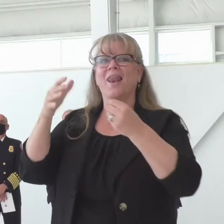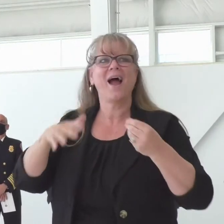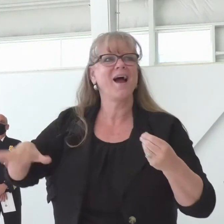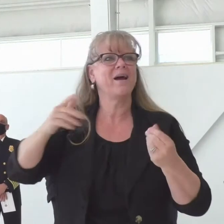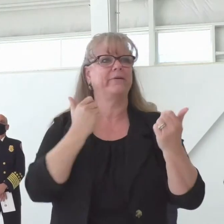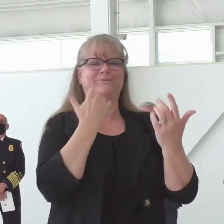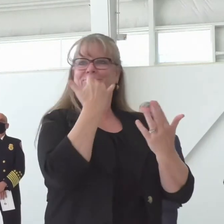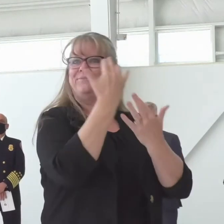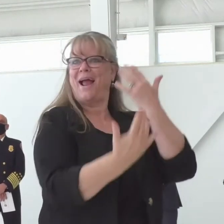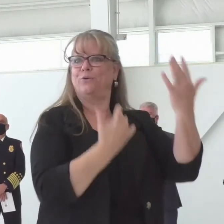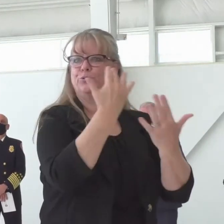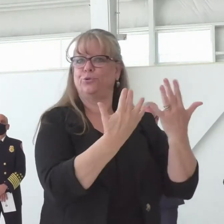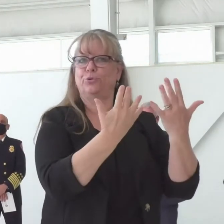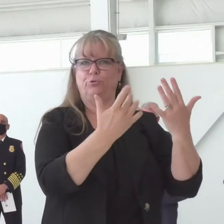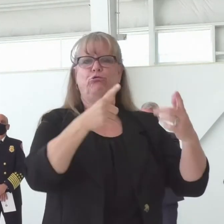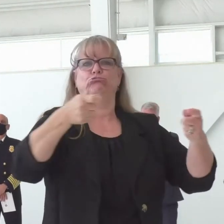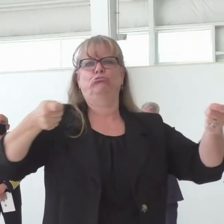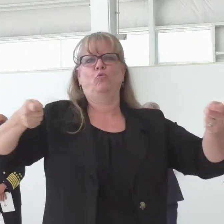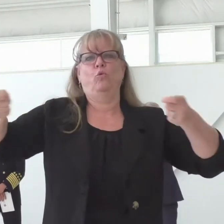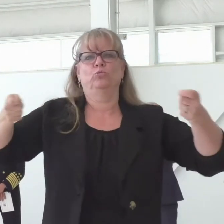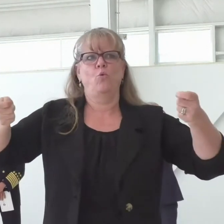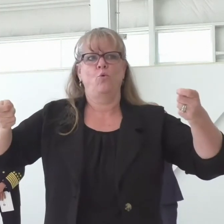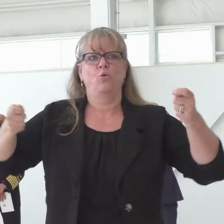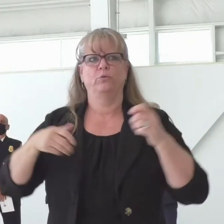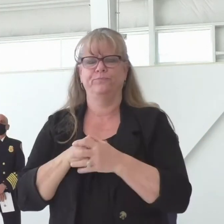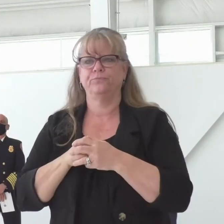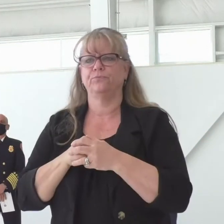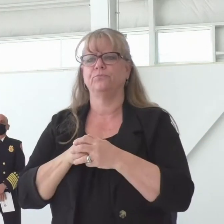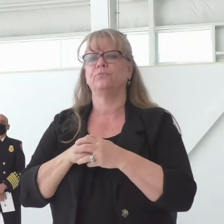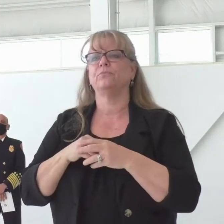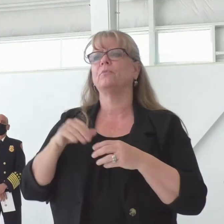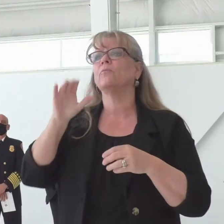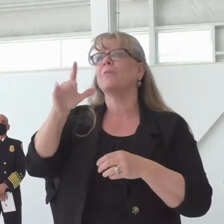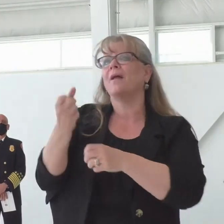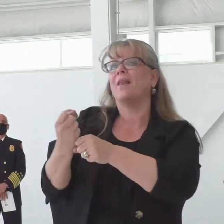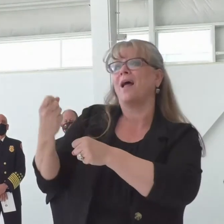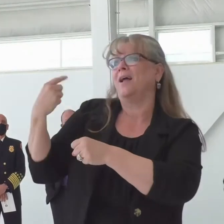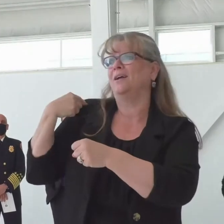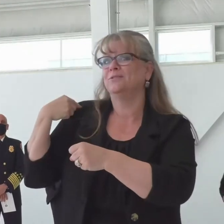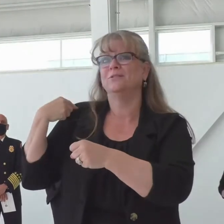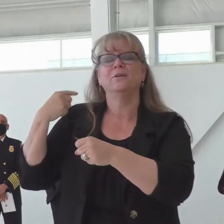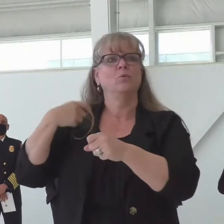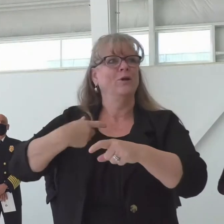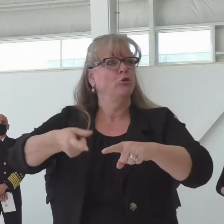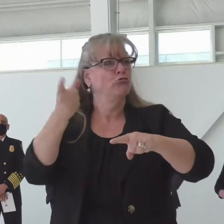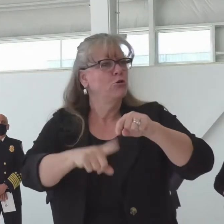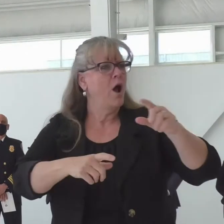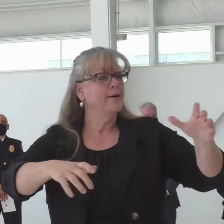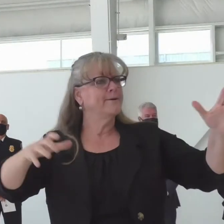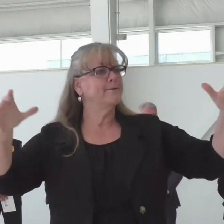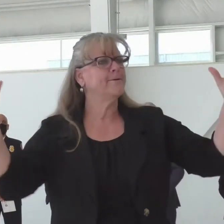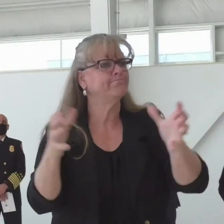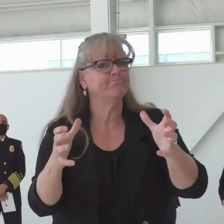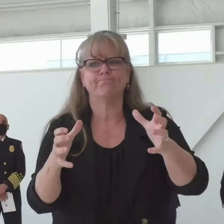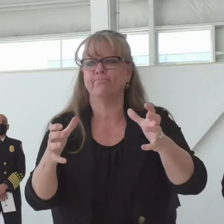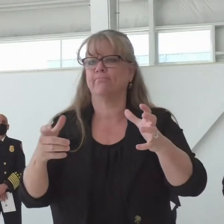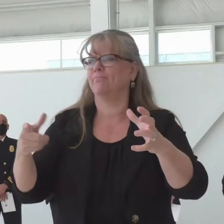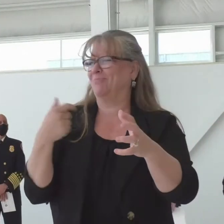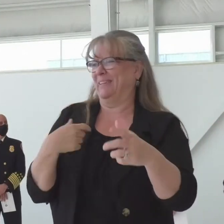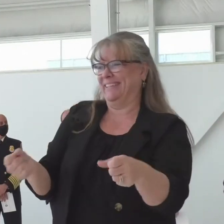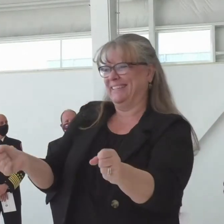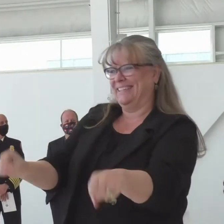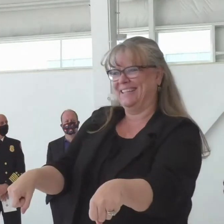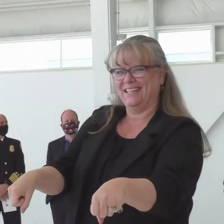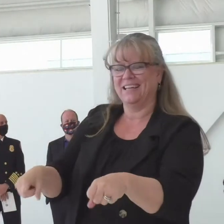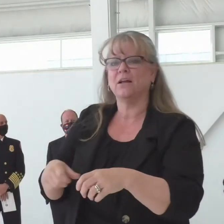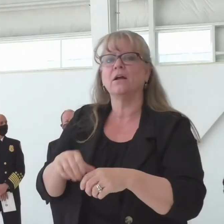kickoff. Last year, we were not able to meet here, but this year we are. Last year was a record year for fires.